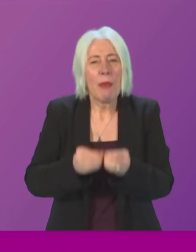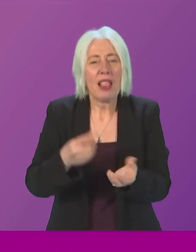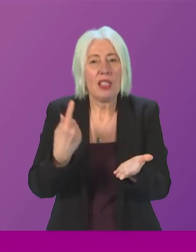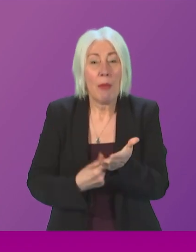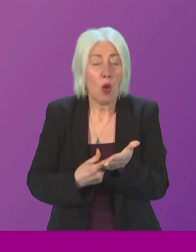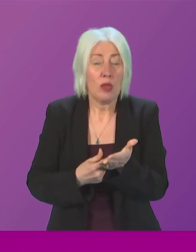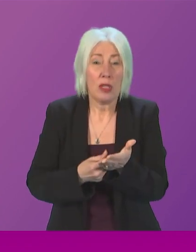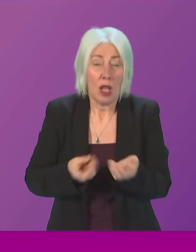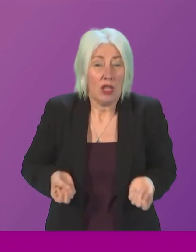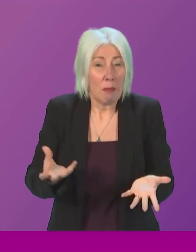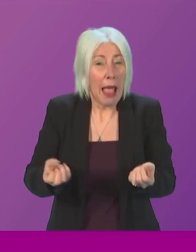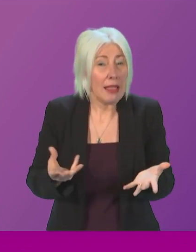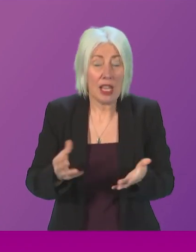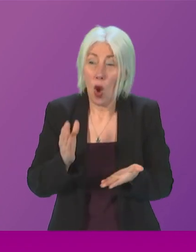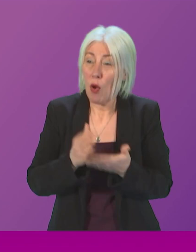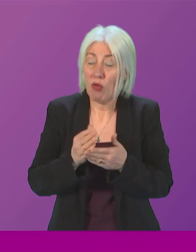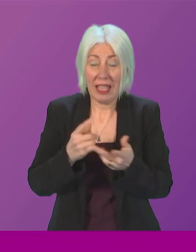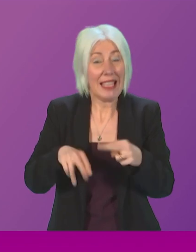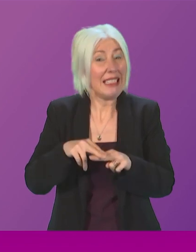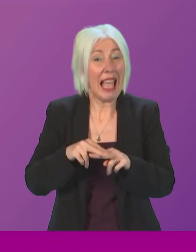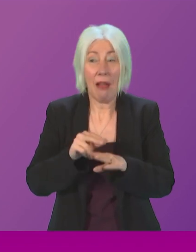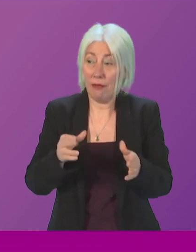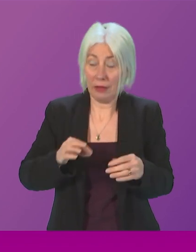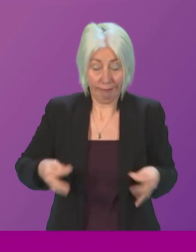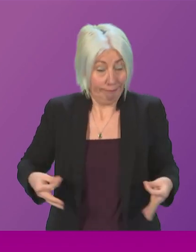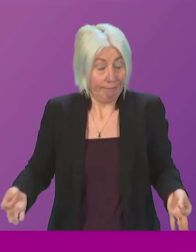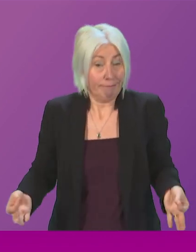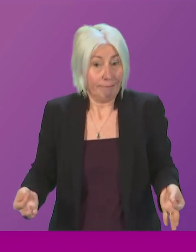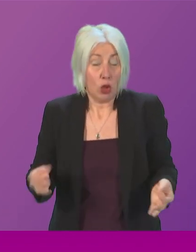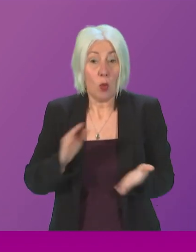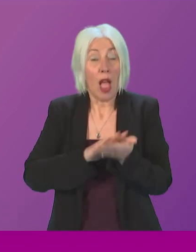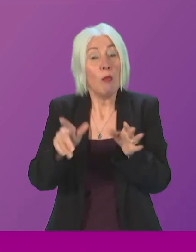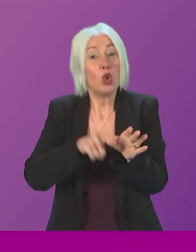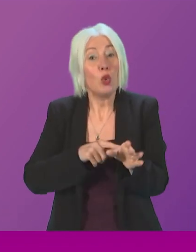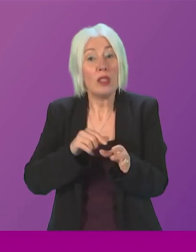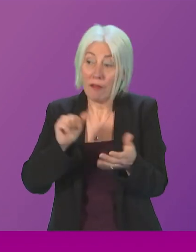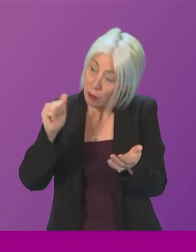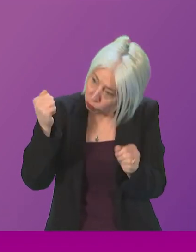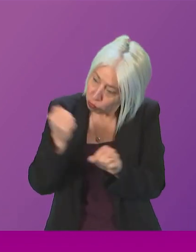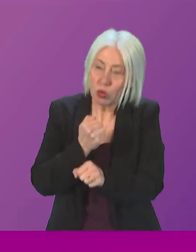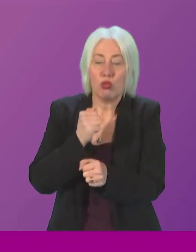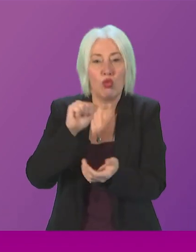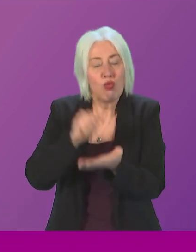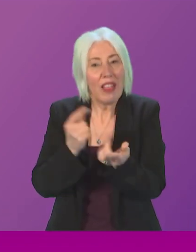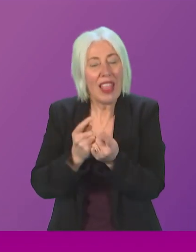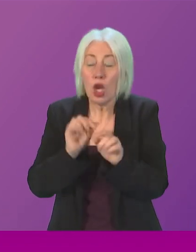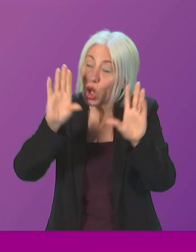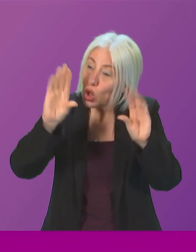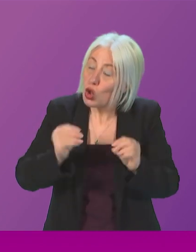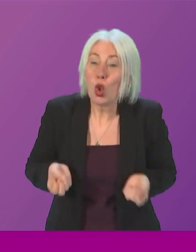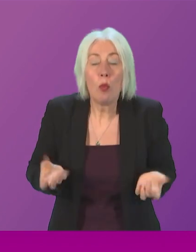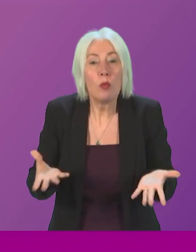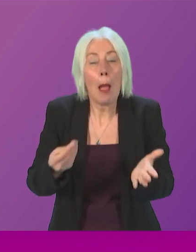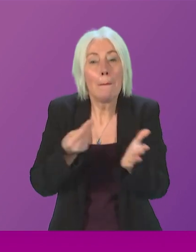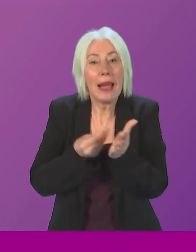off cash from the front line. So will Hamza Youssef do the right thing, stop wasting taxpayers' money, and